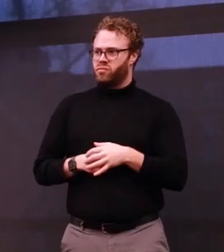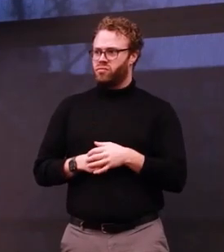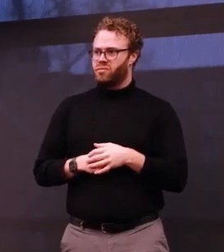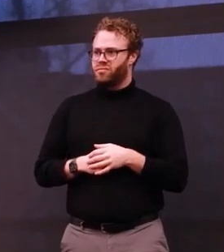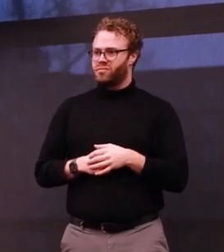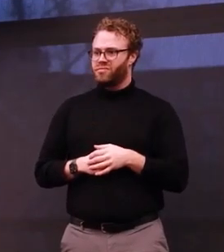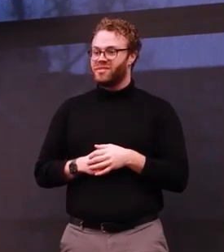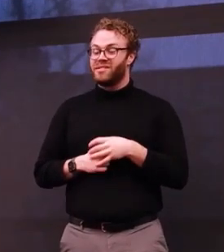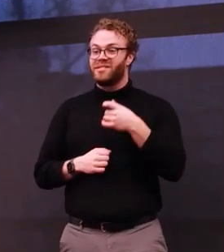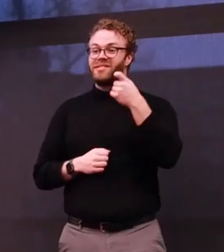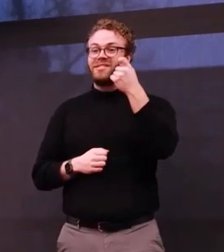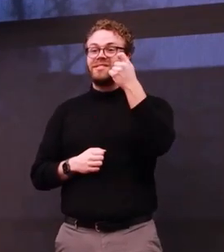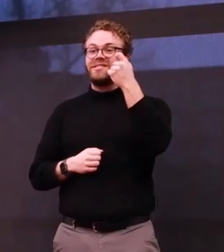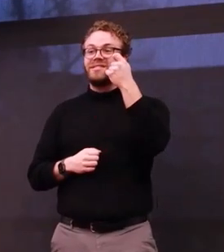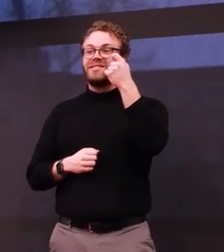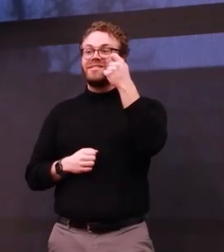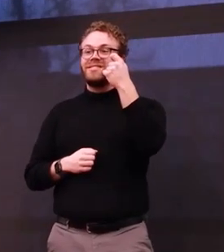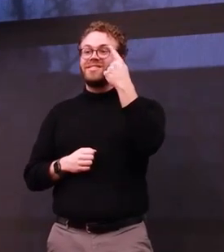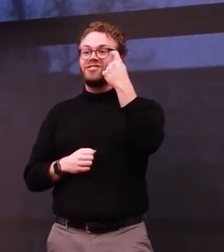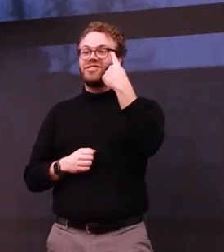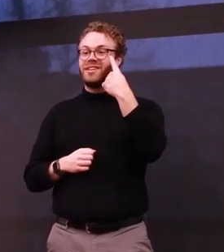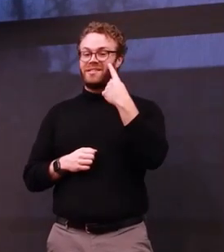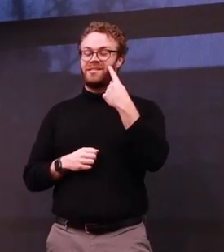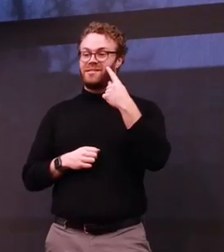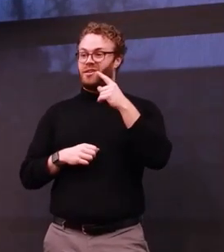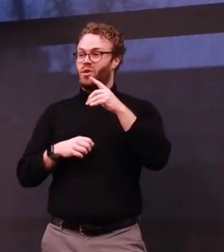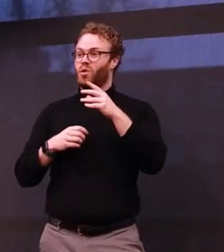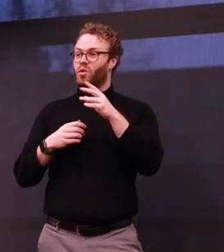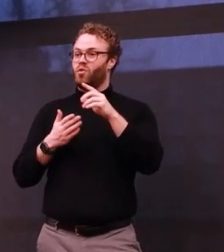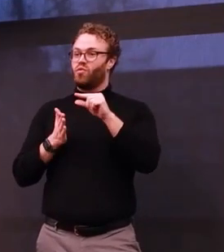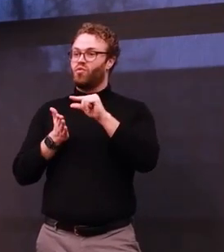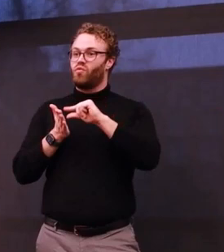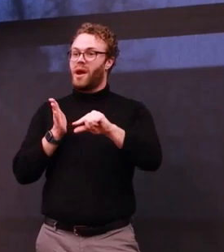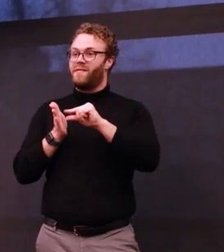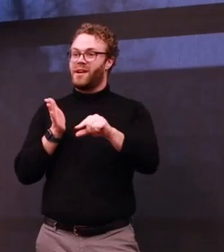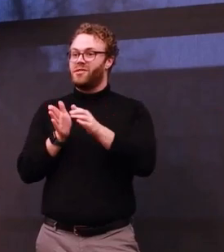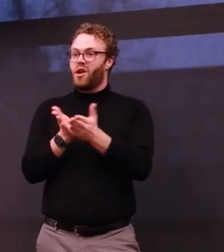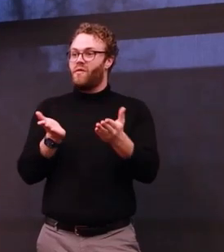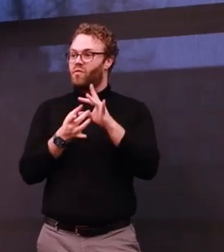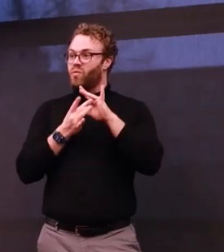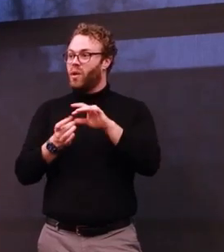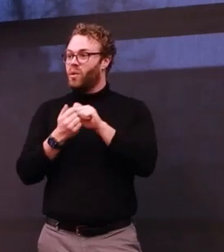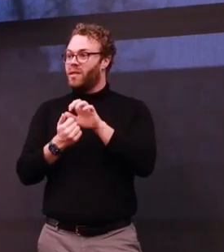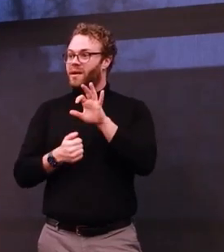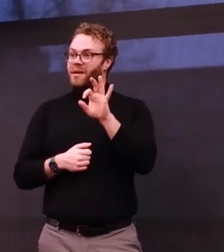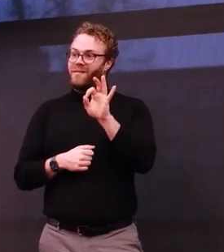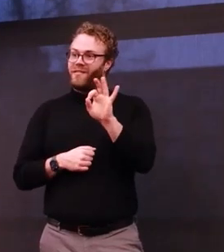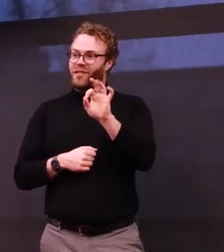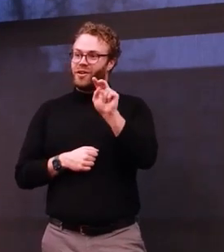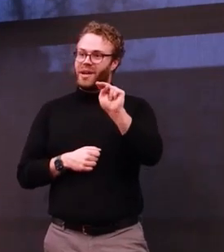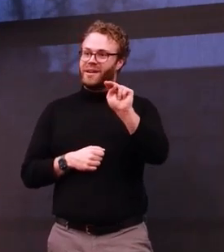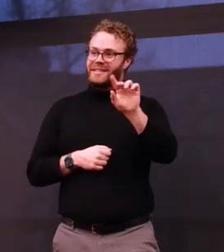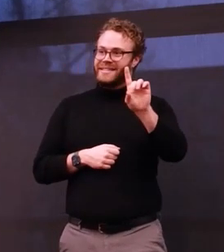I could find out there about functional neurological disorders. So I decided to make it.